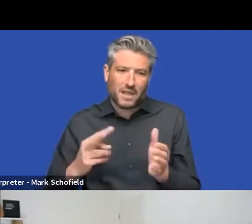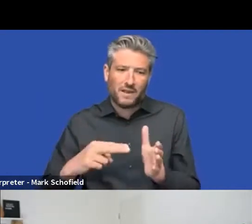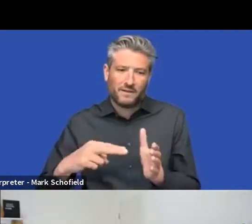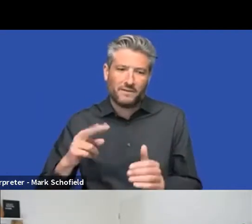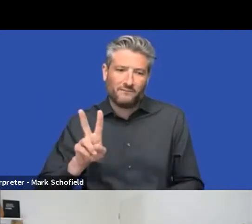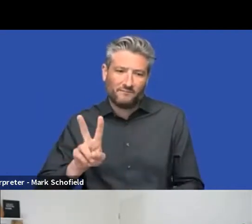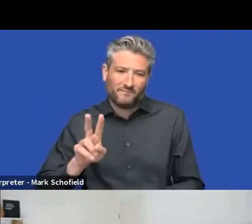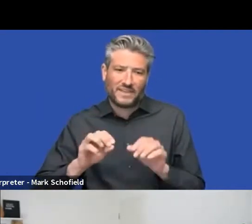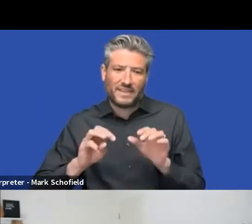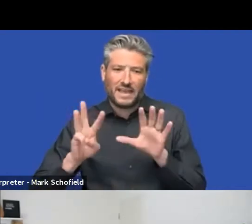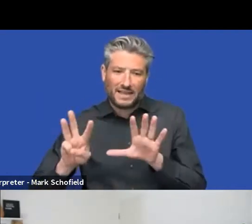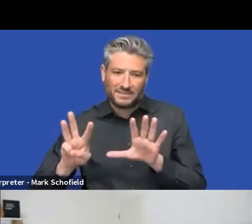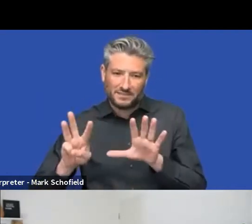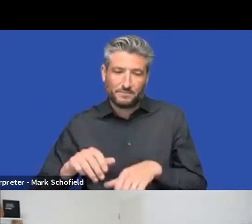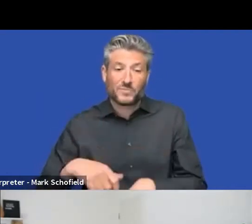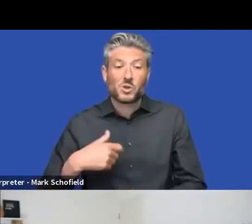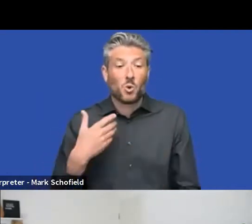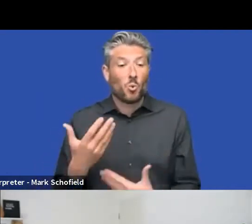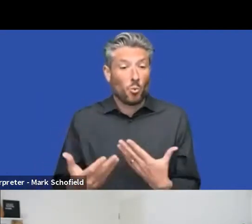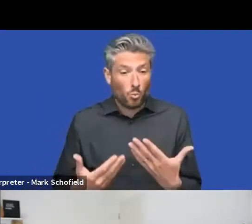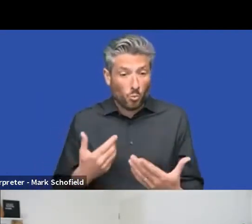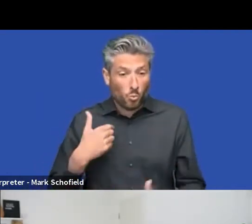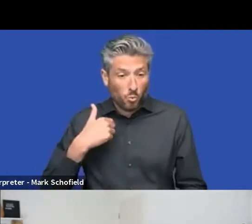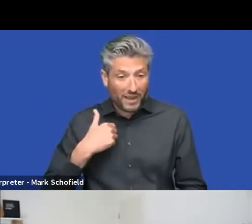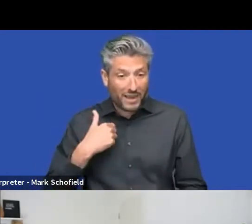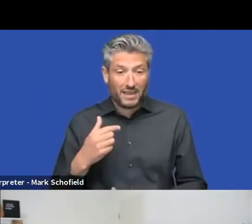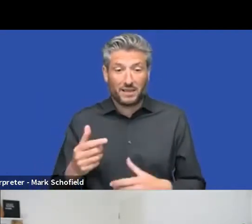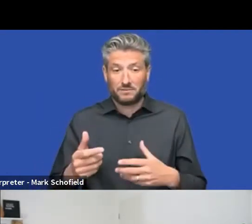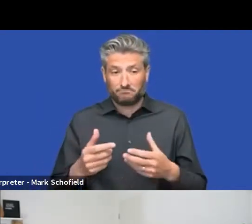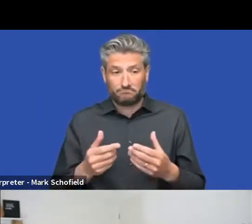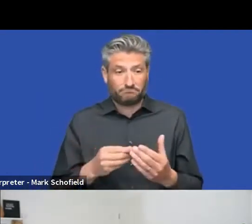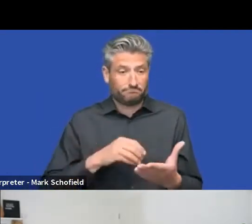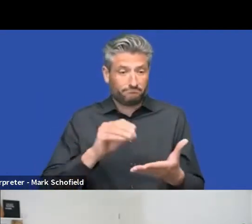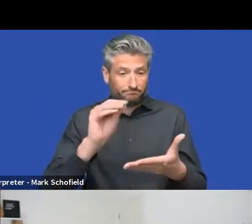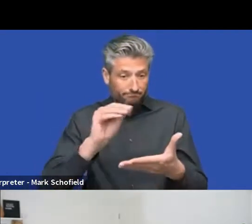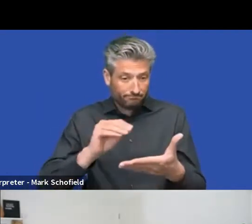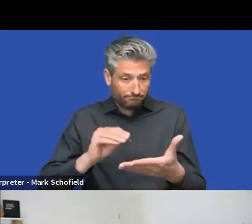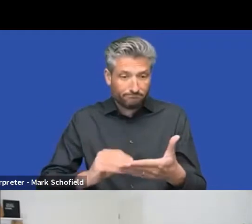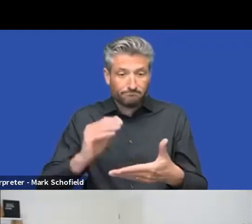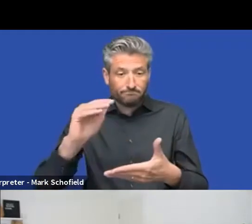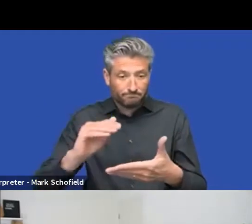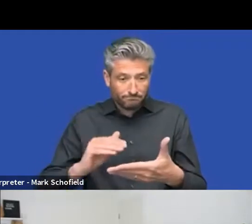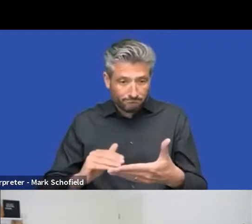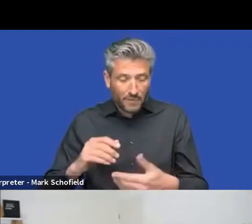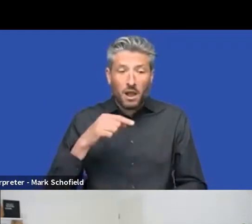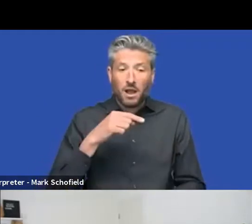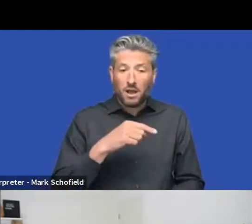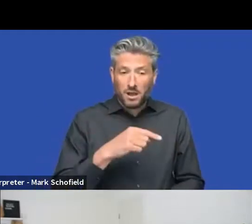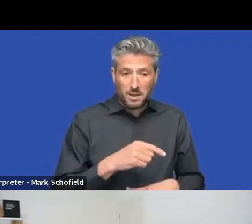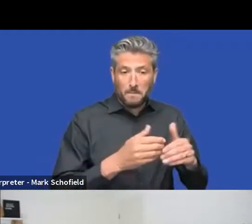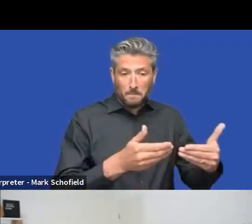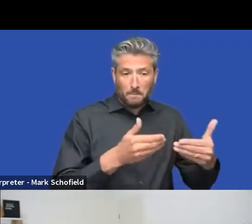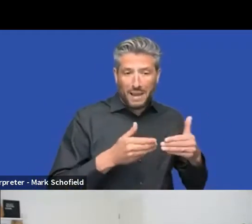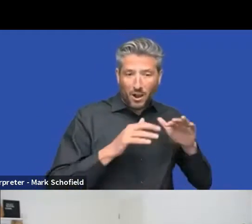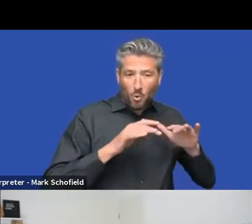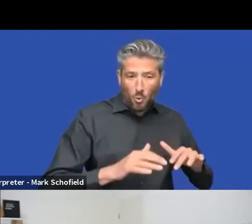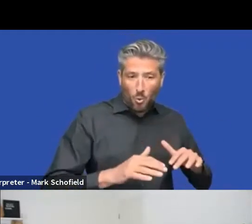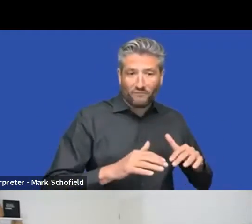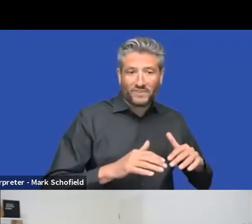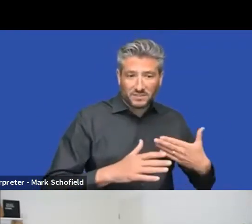core upgrade without breaking the back office. Uh, so that the actually decoupling the back office from the back end, uh, was really,